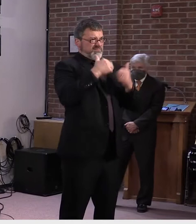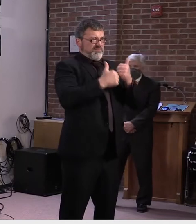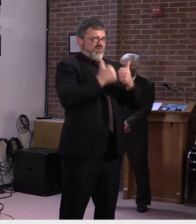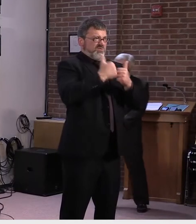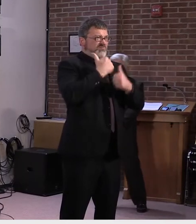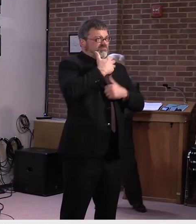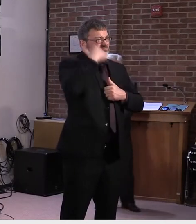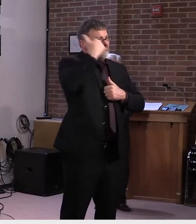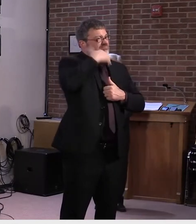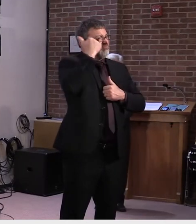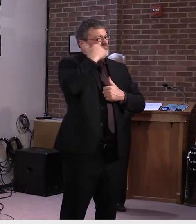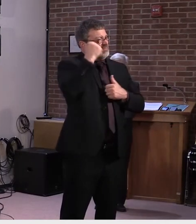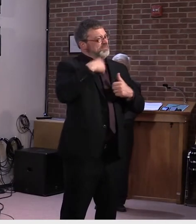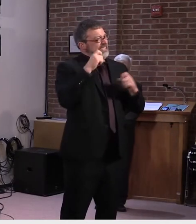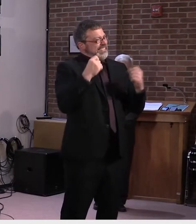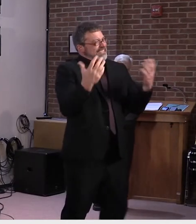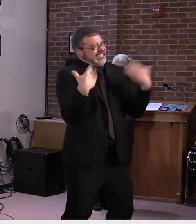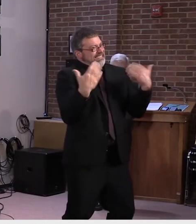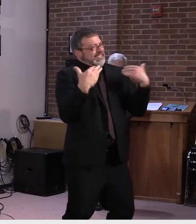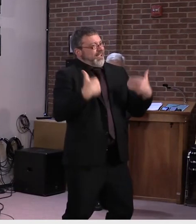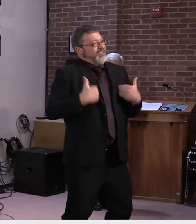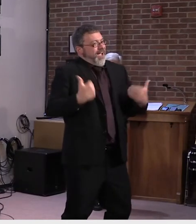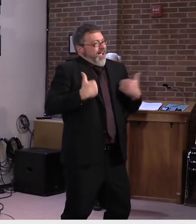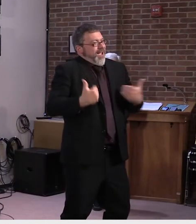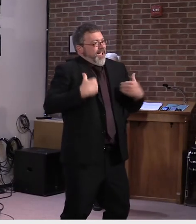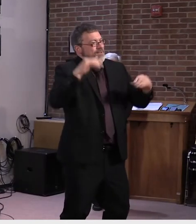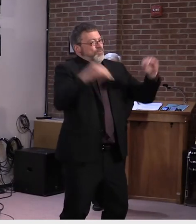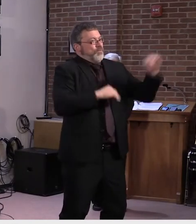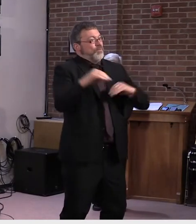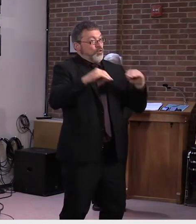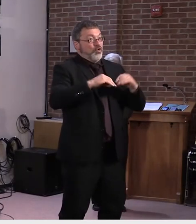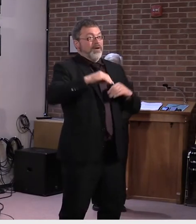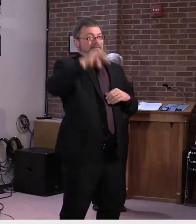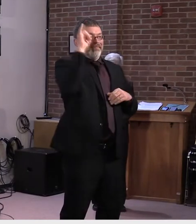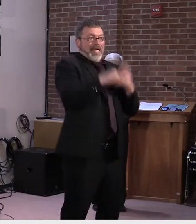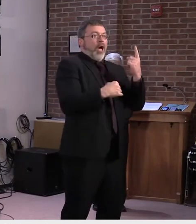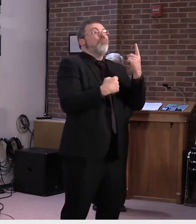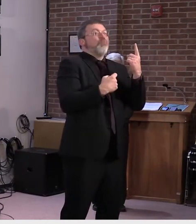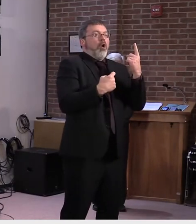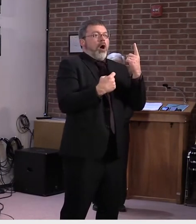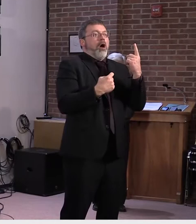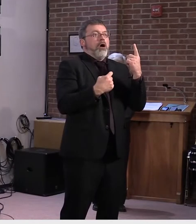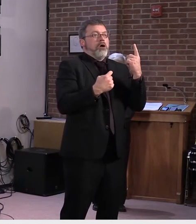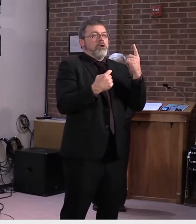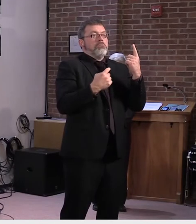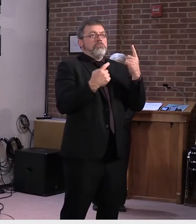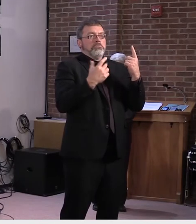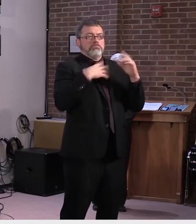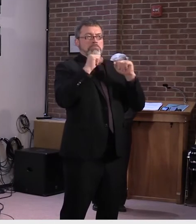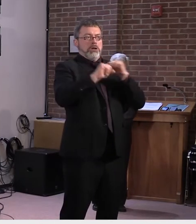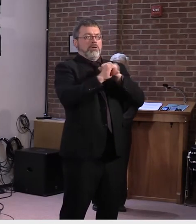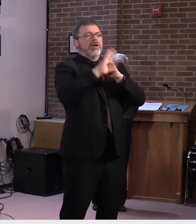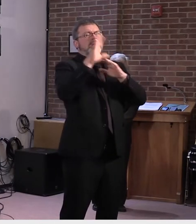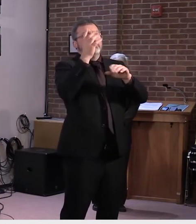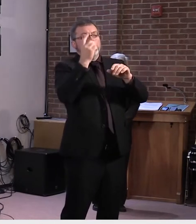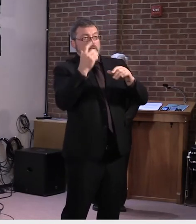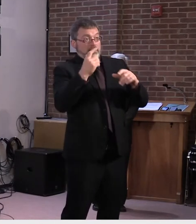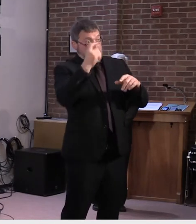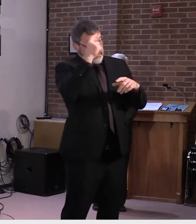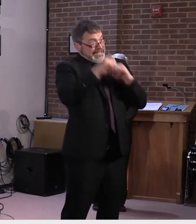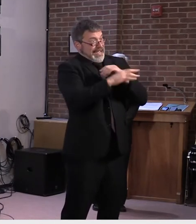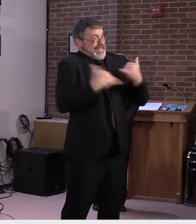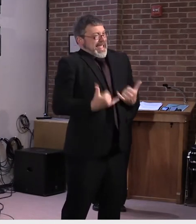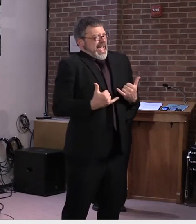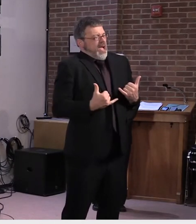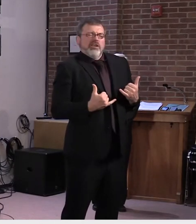in, in trying to capitalize on this, uh, if possible. But right now, uh, we have to, uh, to make sure that we maintain the